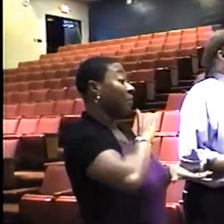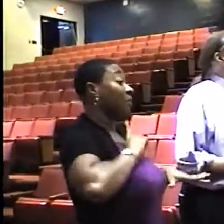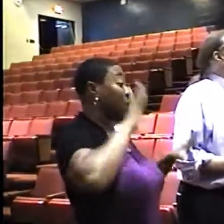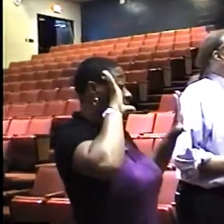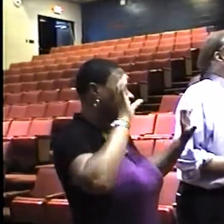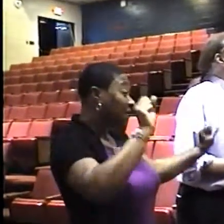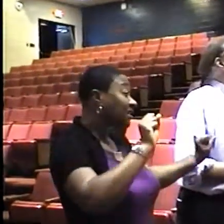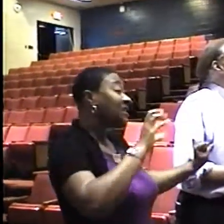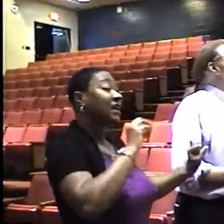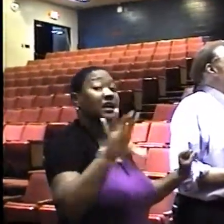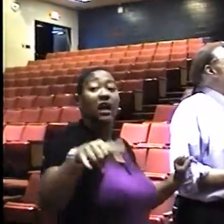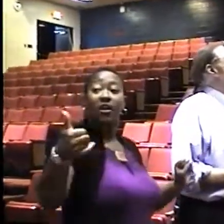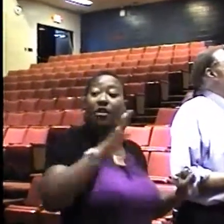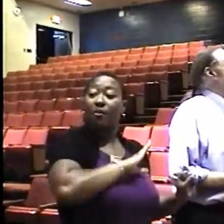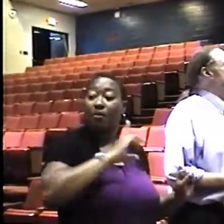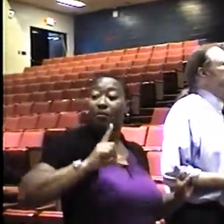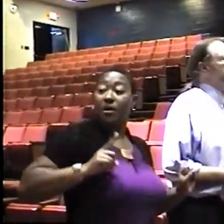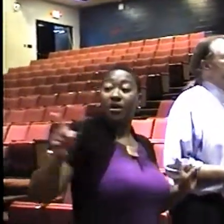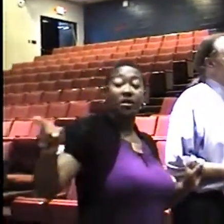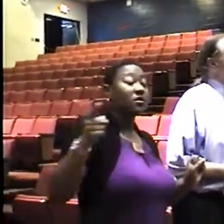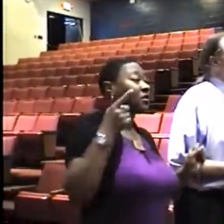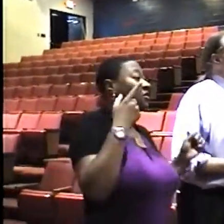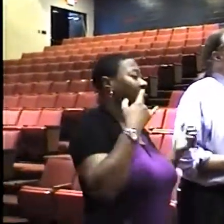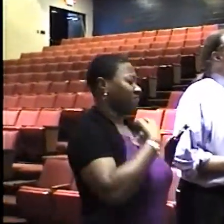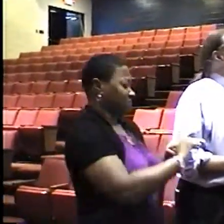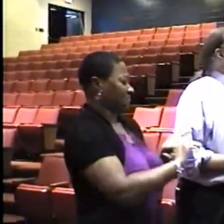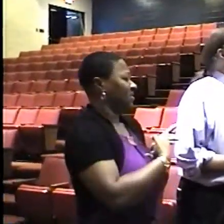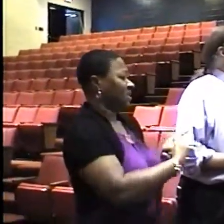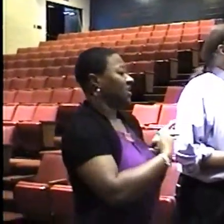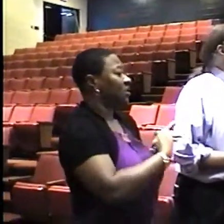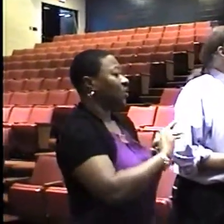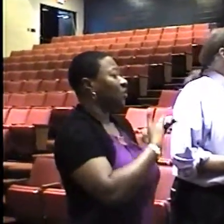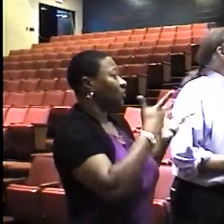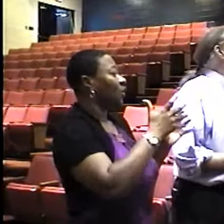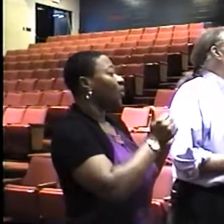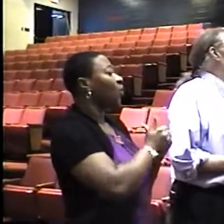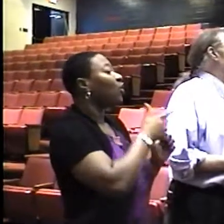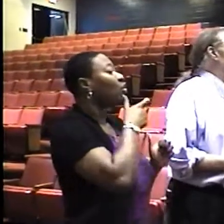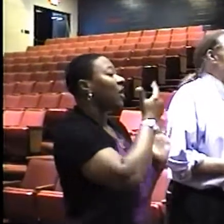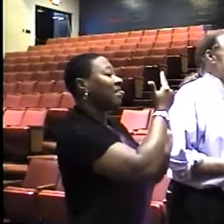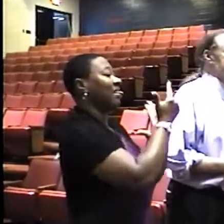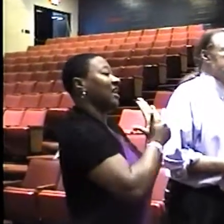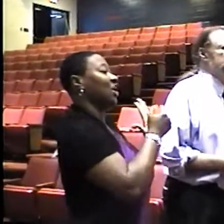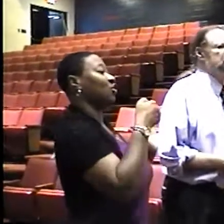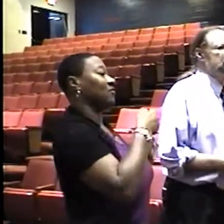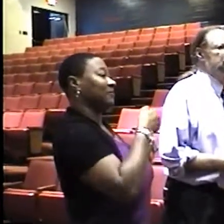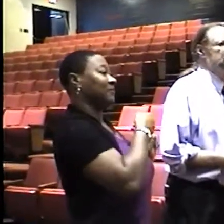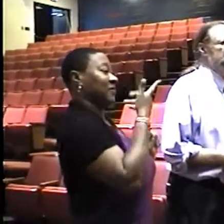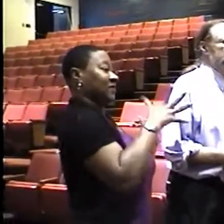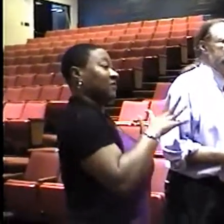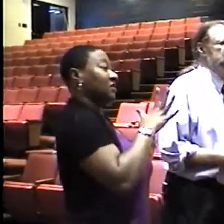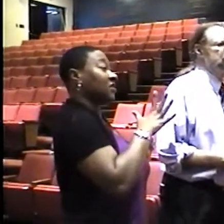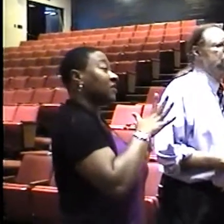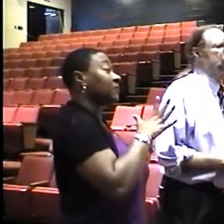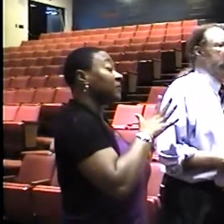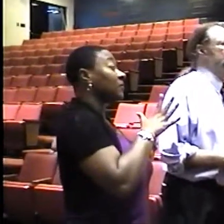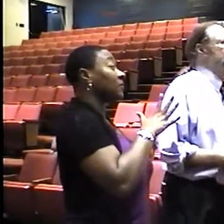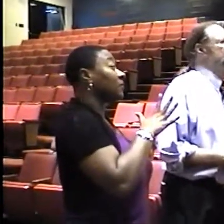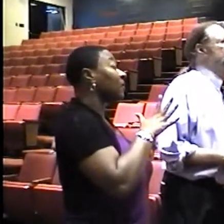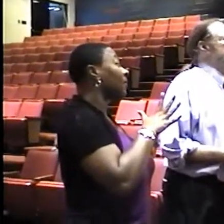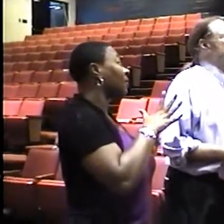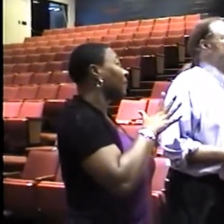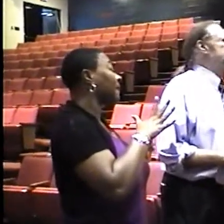conversation with legal advisement and Mr.